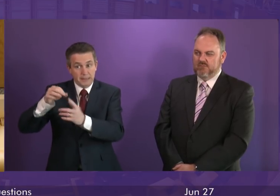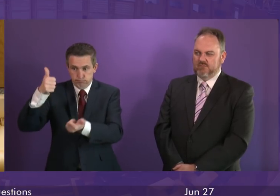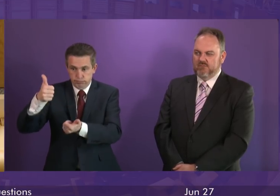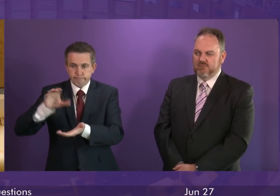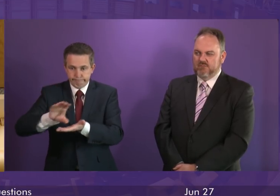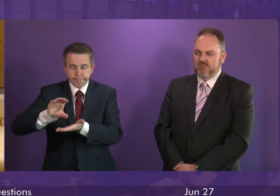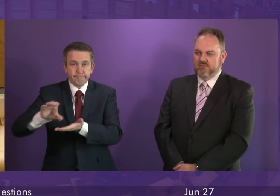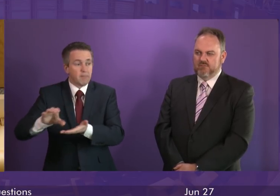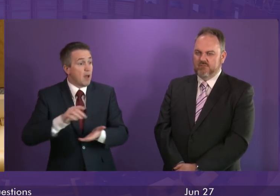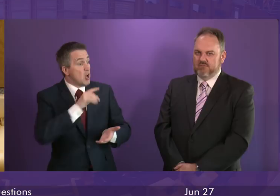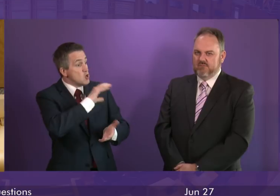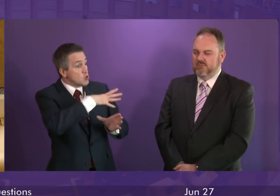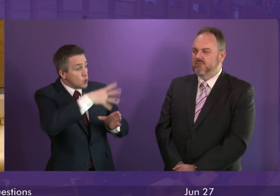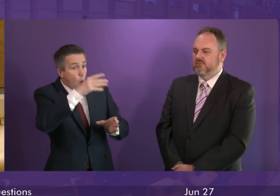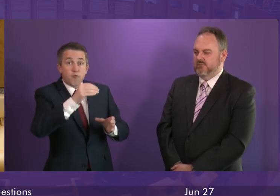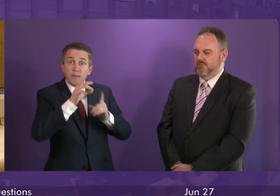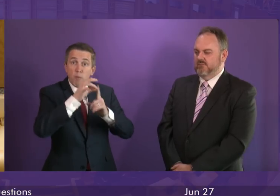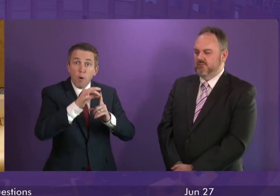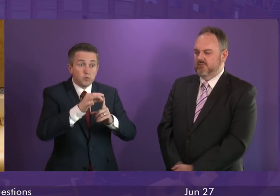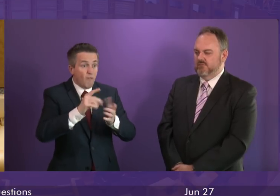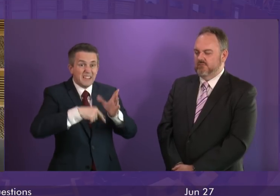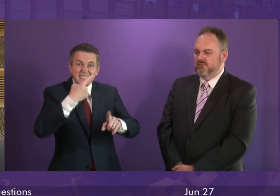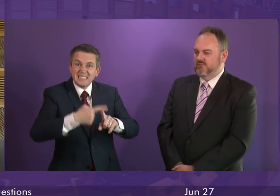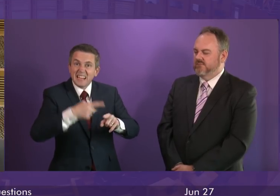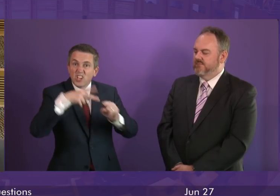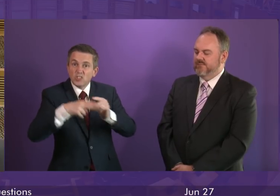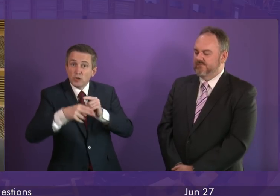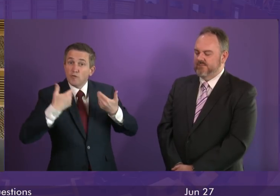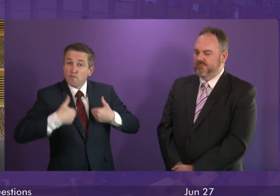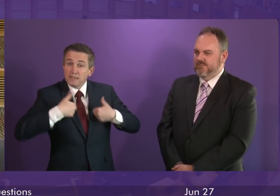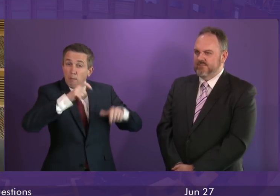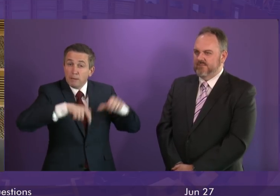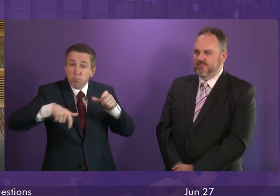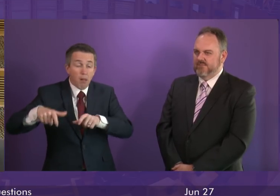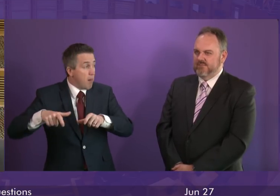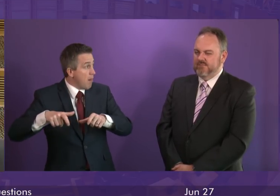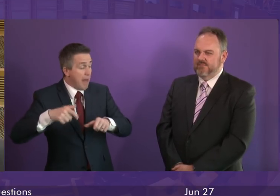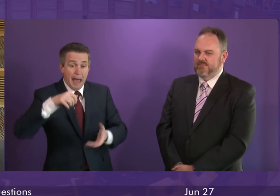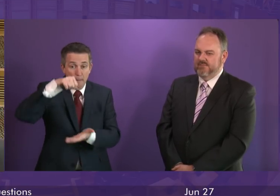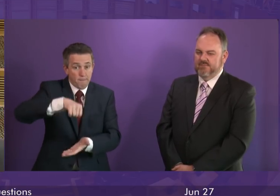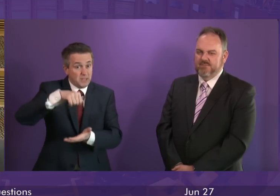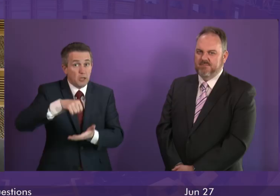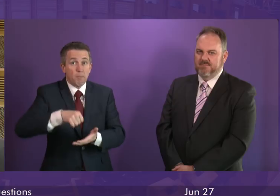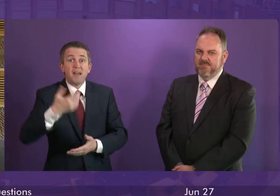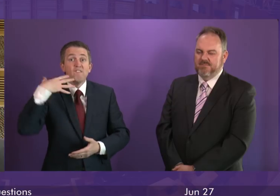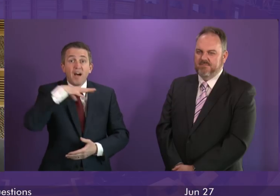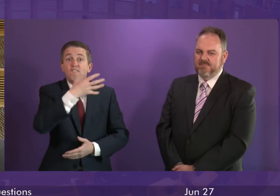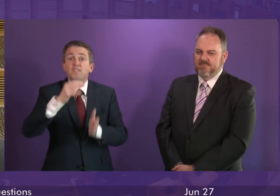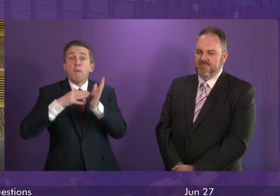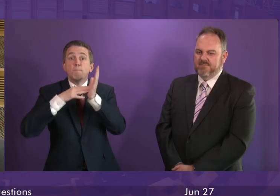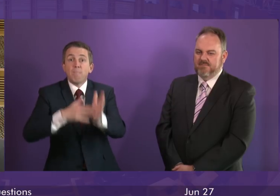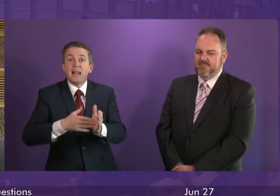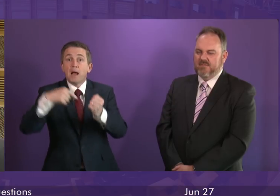give tax cuts to the richest in our country, our budget would be 550 million pounds